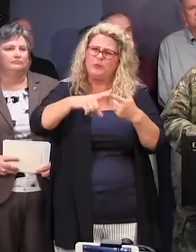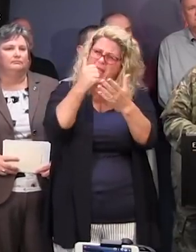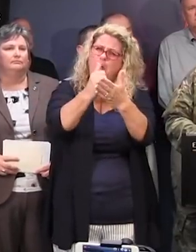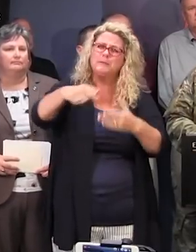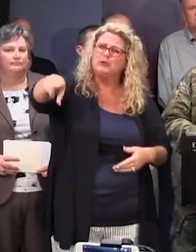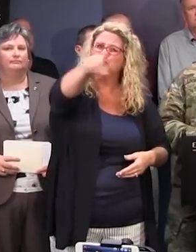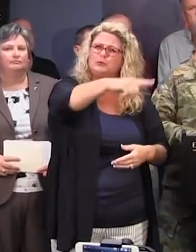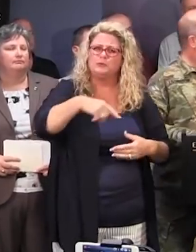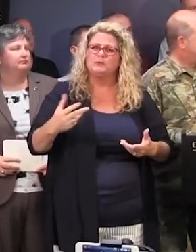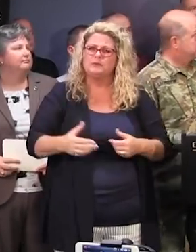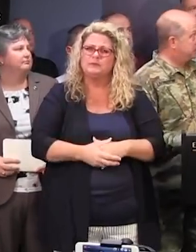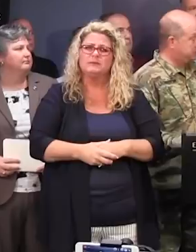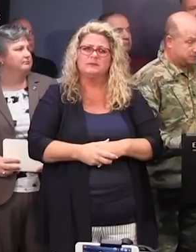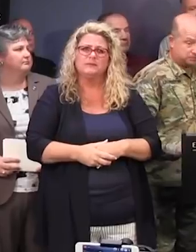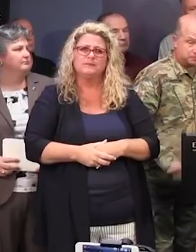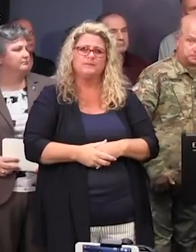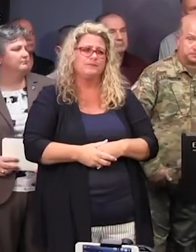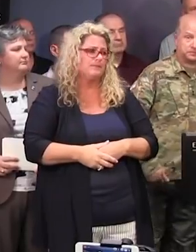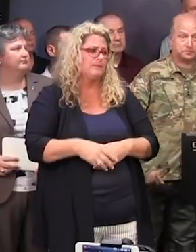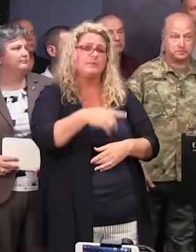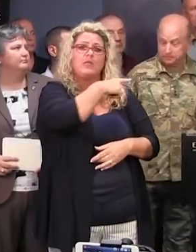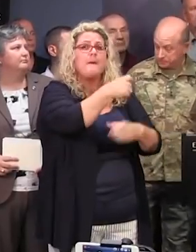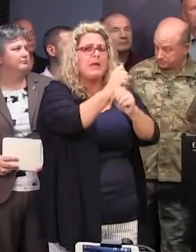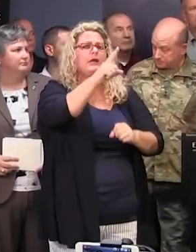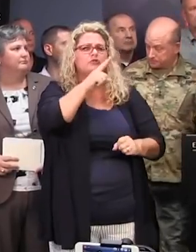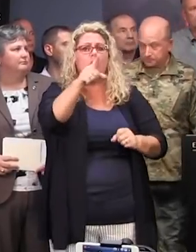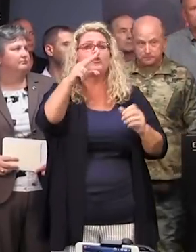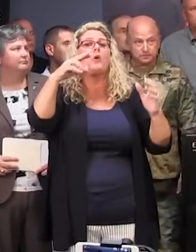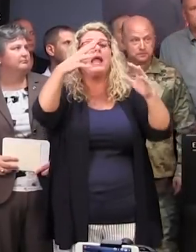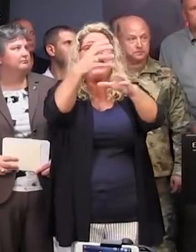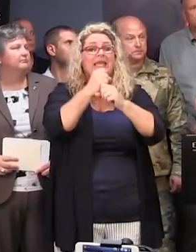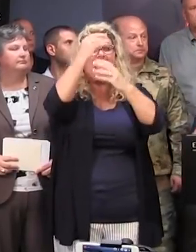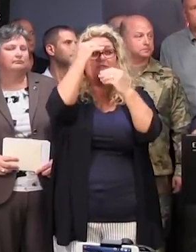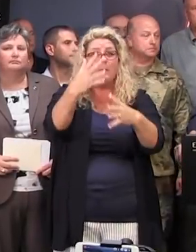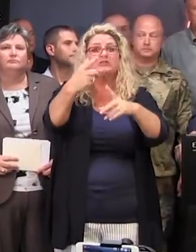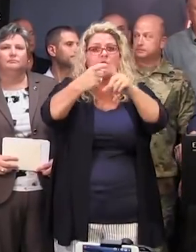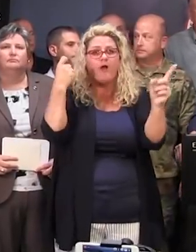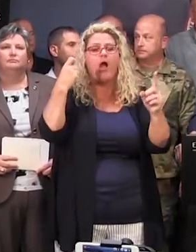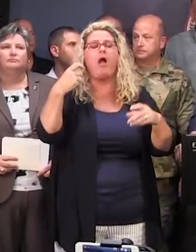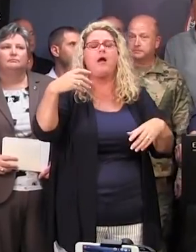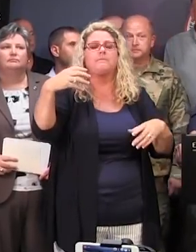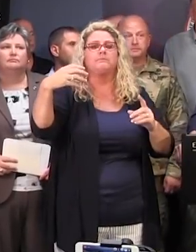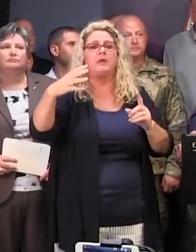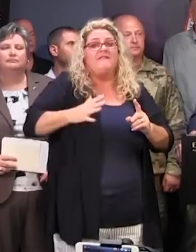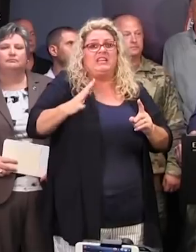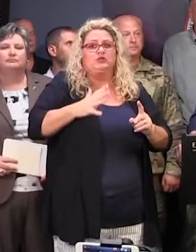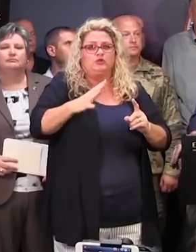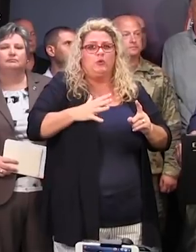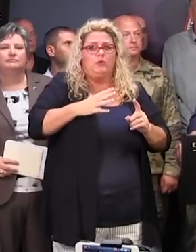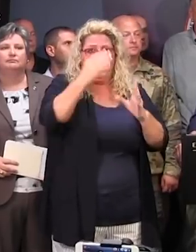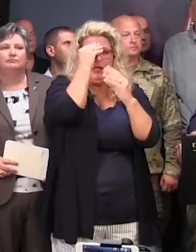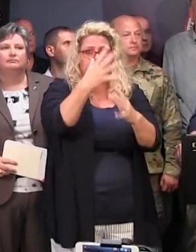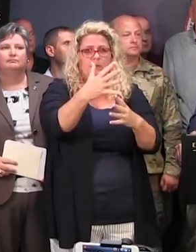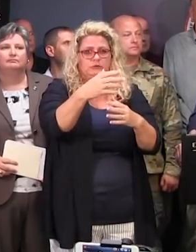last minute. And finally, be sure to get your information from official sources. A lot of times there's misinformation going around.